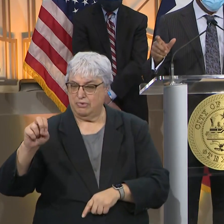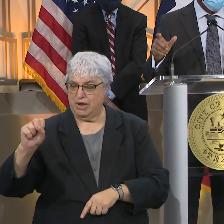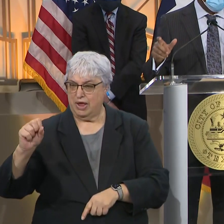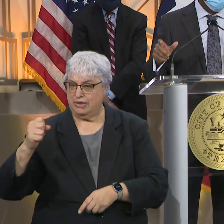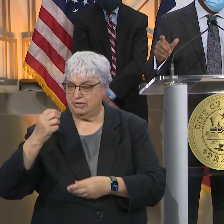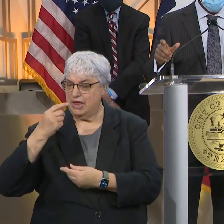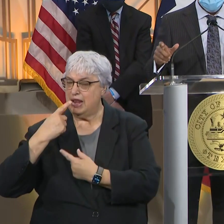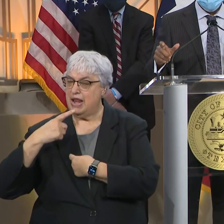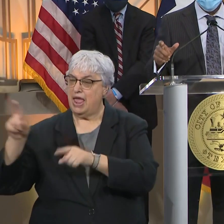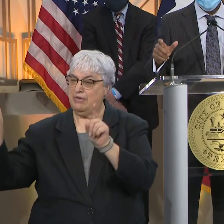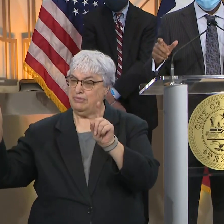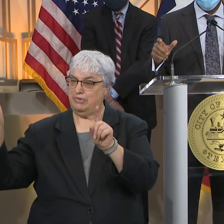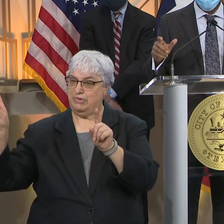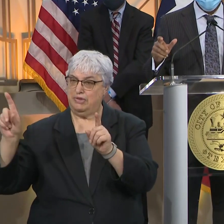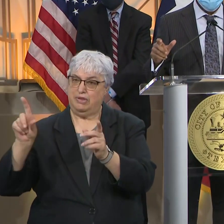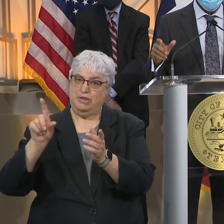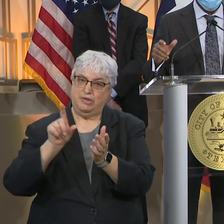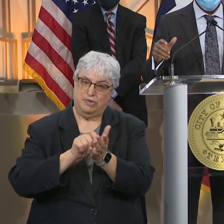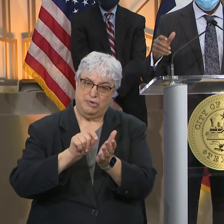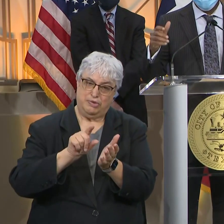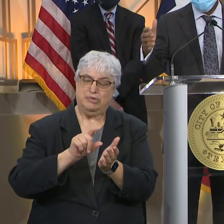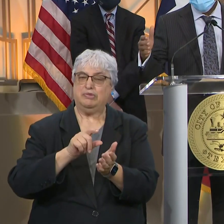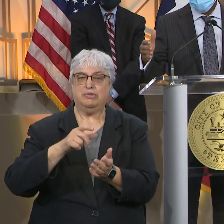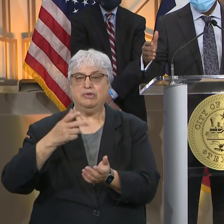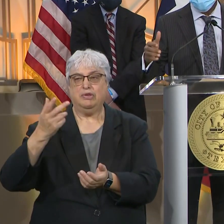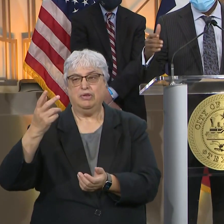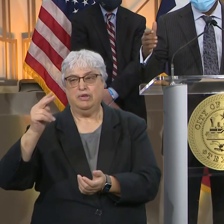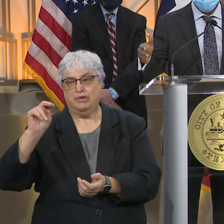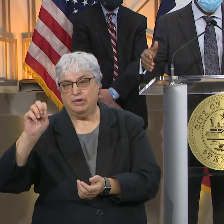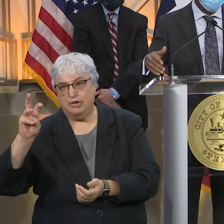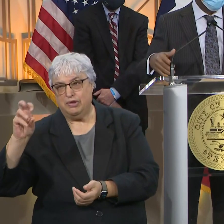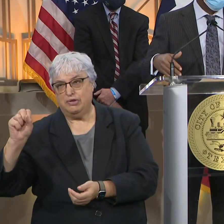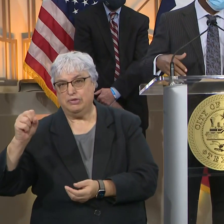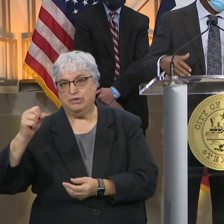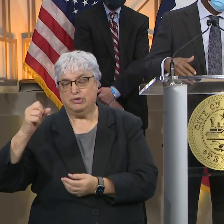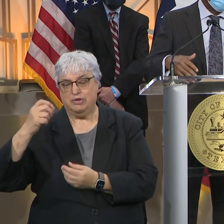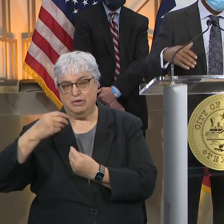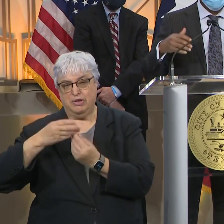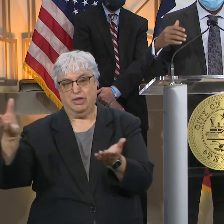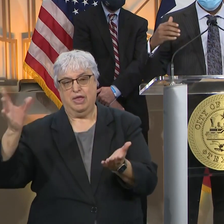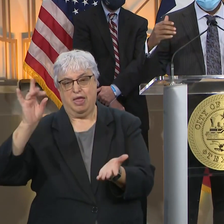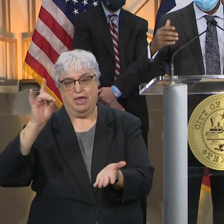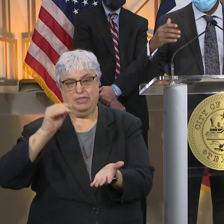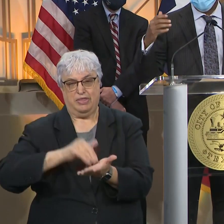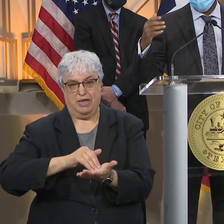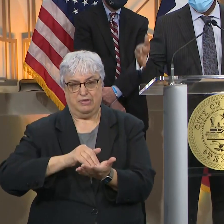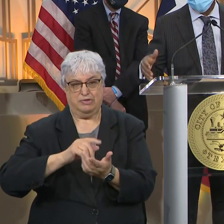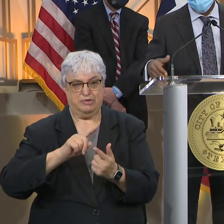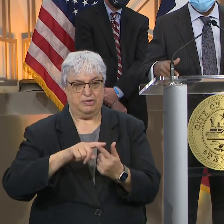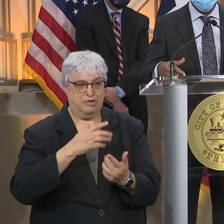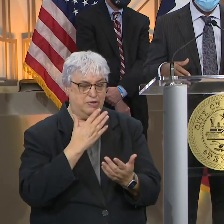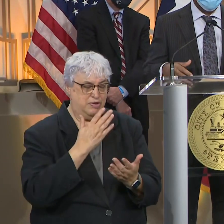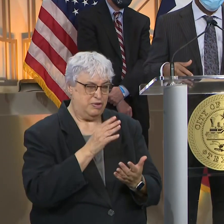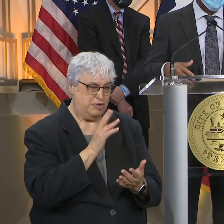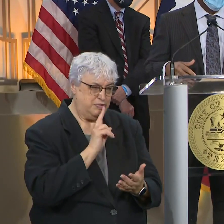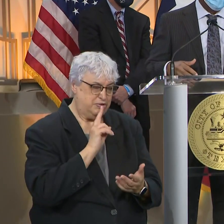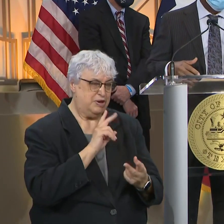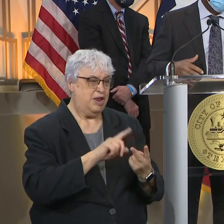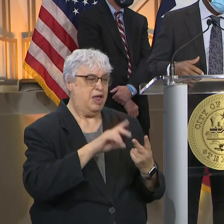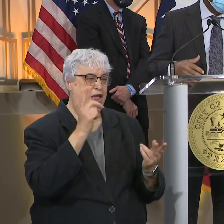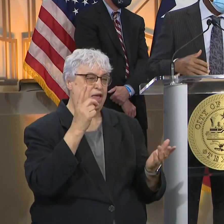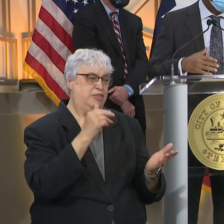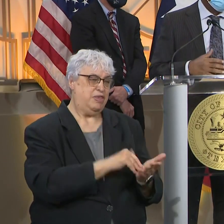I want to be very clear on that. And so when the press statements coming from the state says 8,000 to Houston, 8,000 to Harris County,